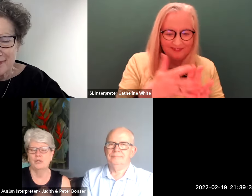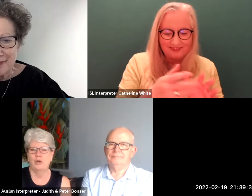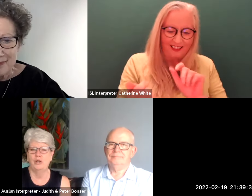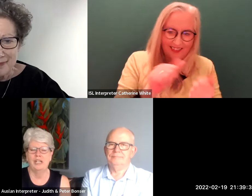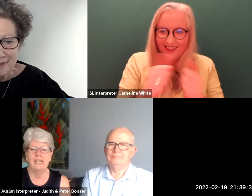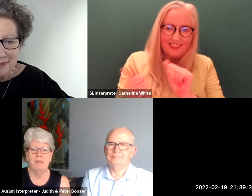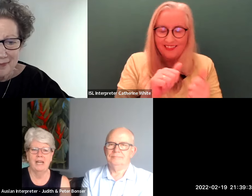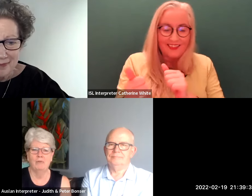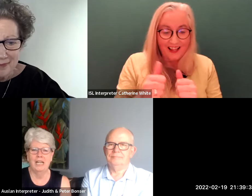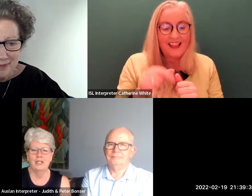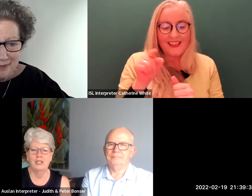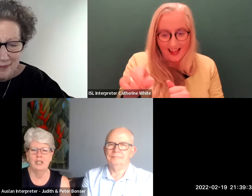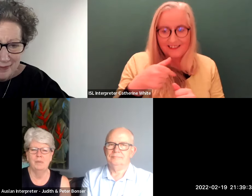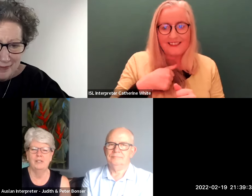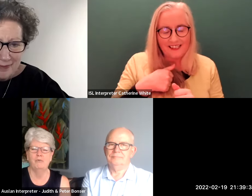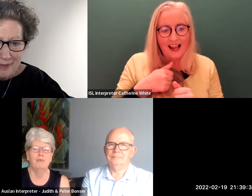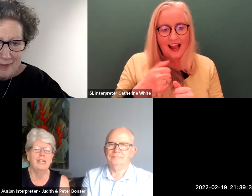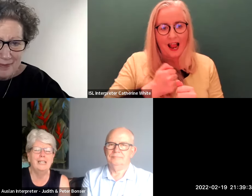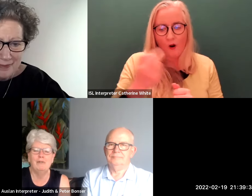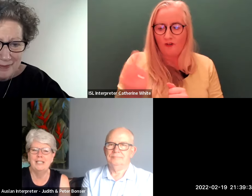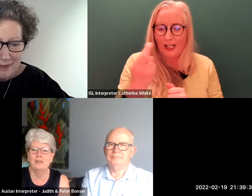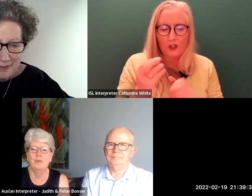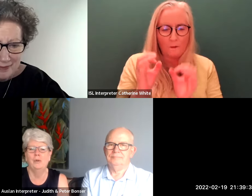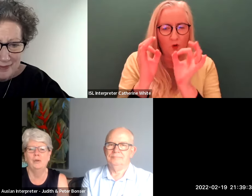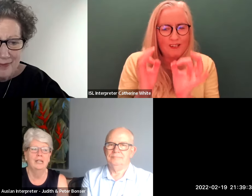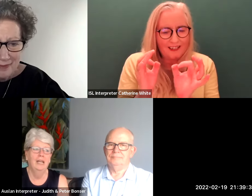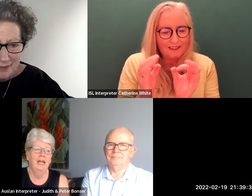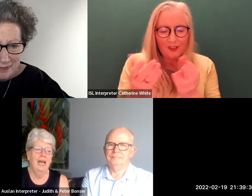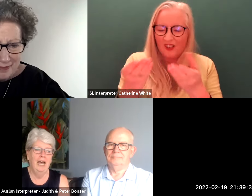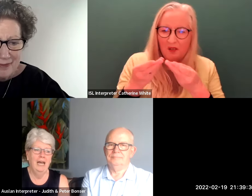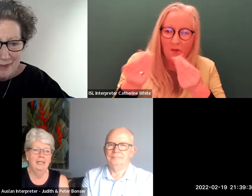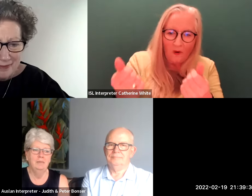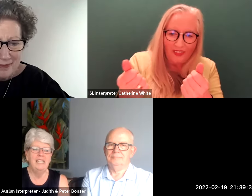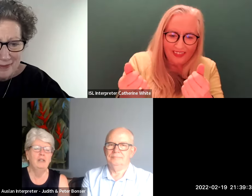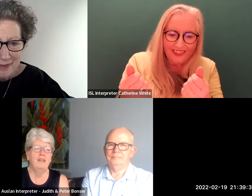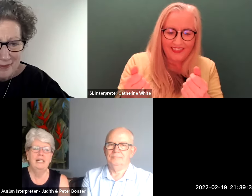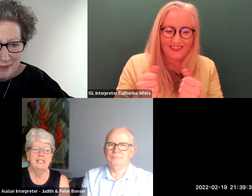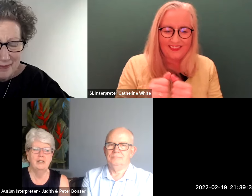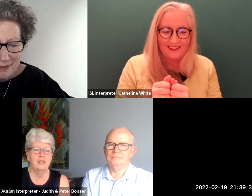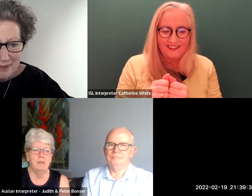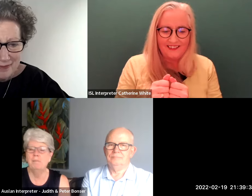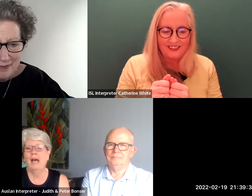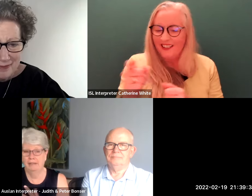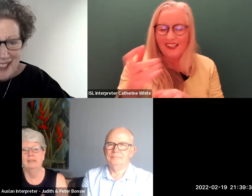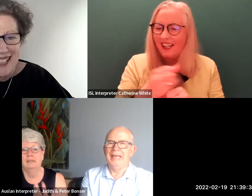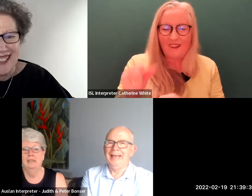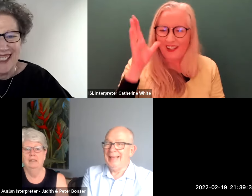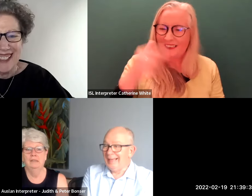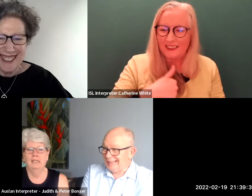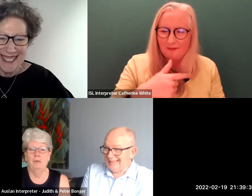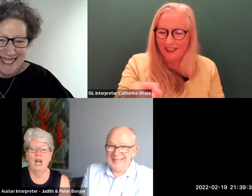that's what's so unique about our relationship it's really really smooth um he still never listens to me but